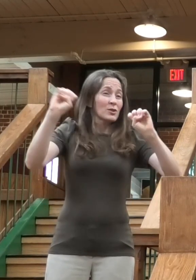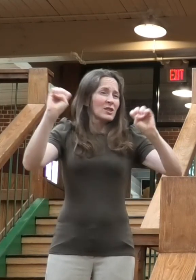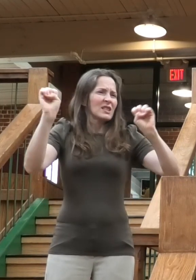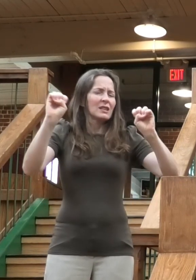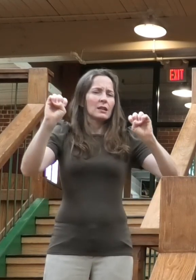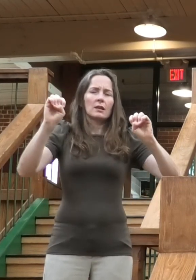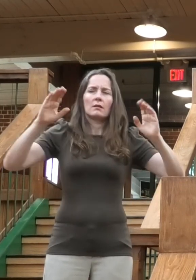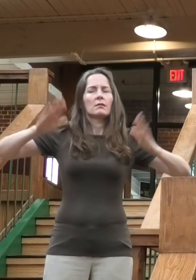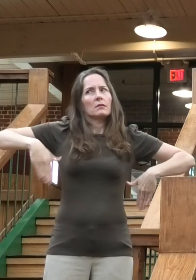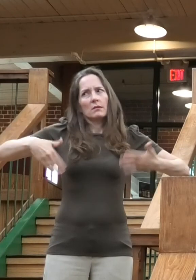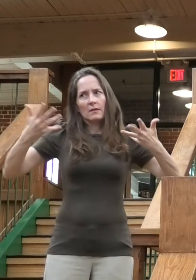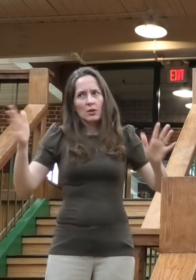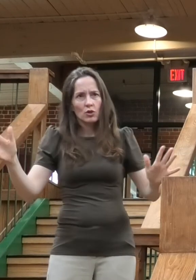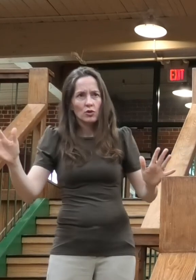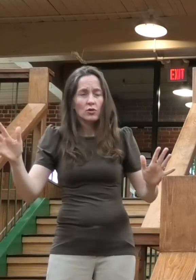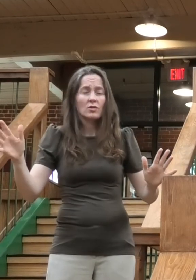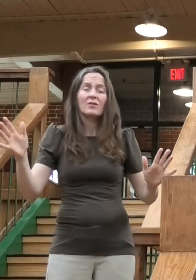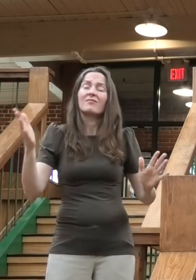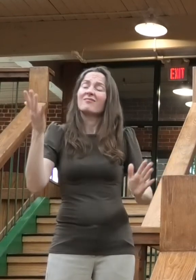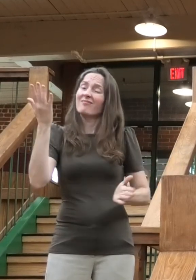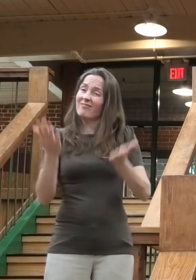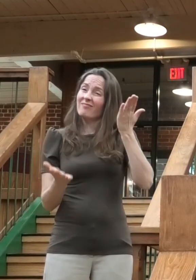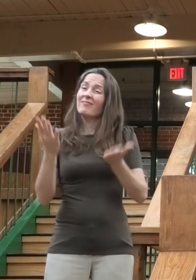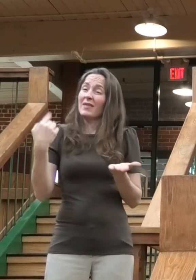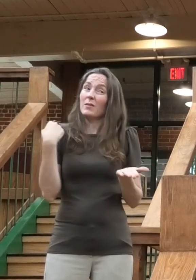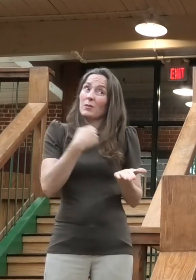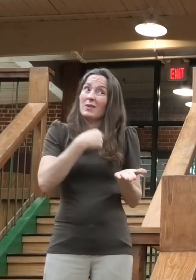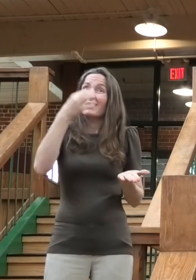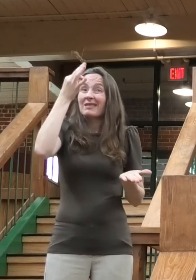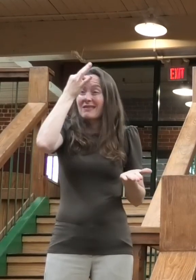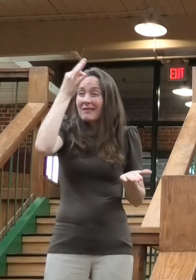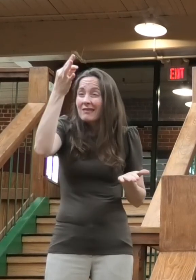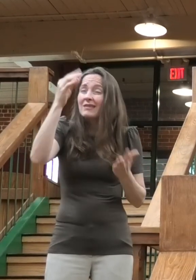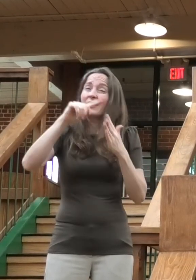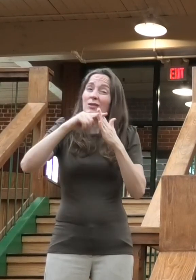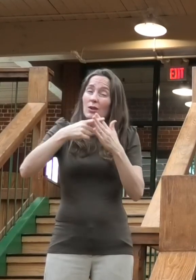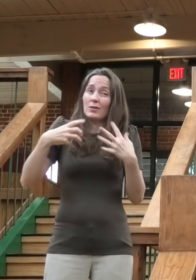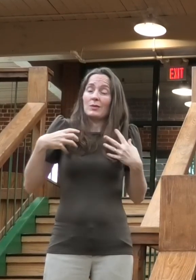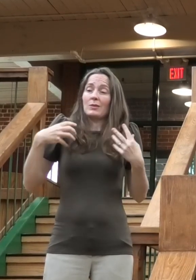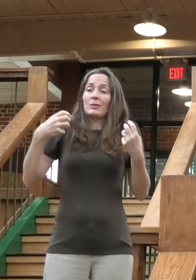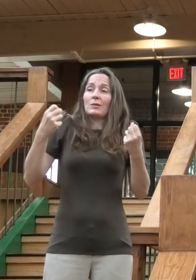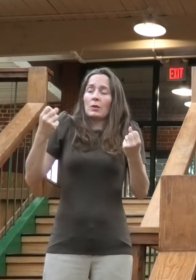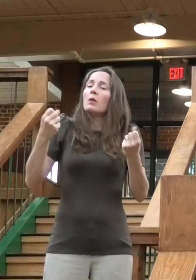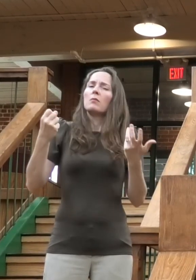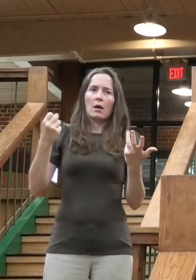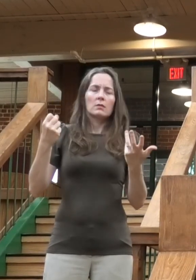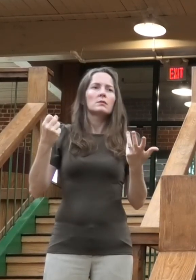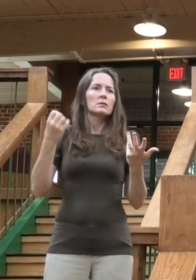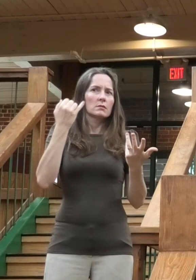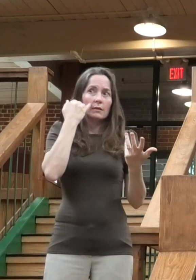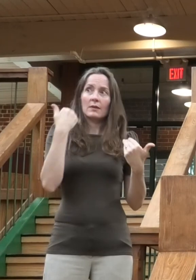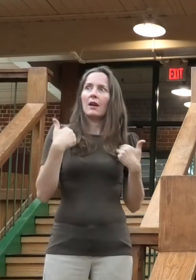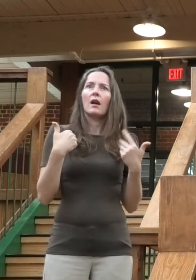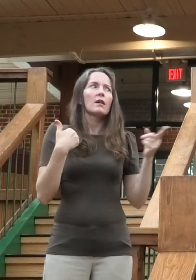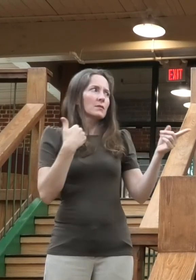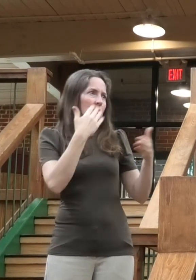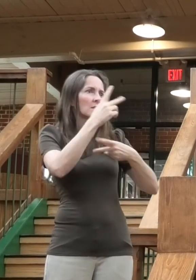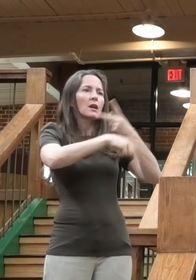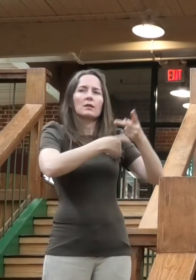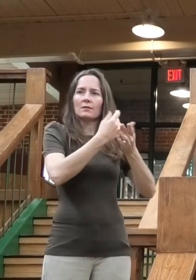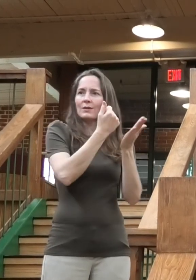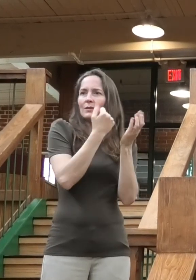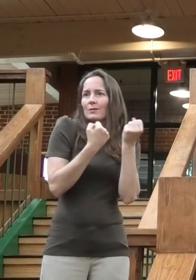beginning a road to recovery, but with help and support like we're receiving, we will survive so we can thrive.